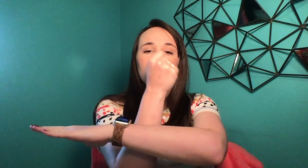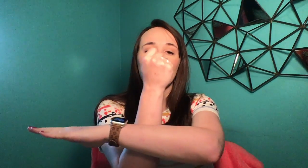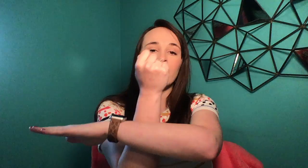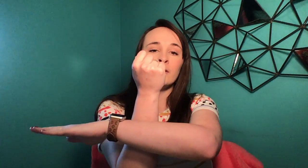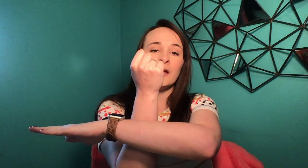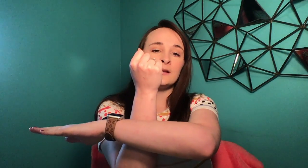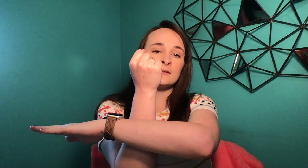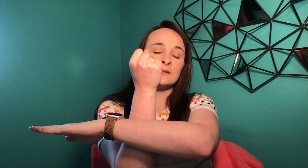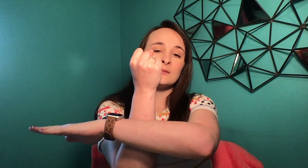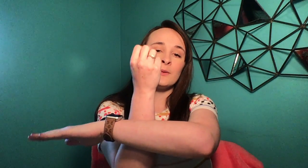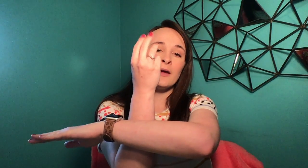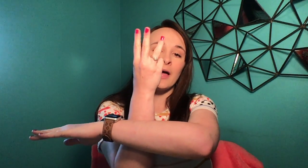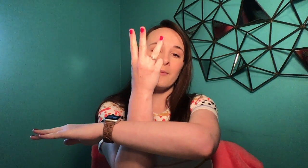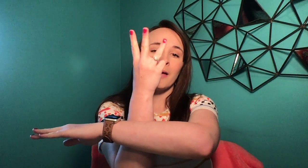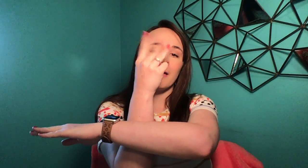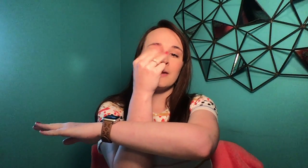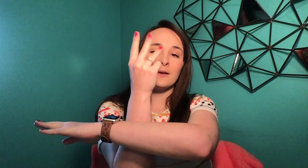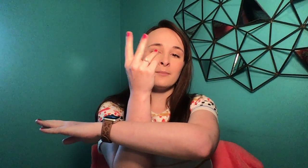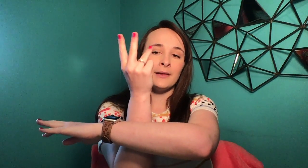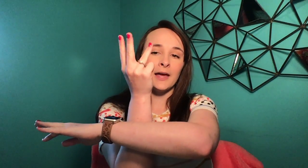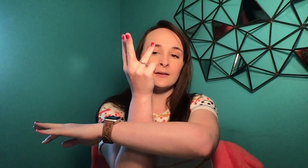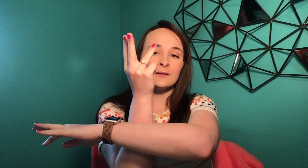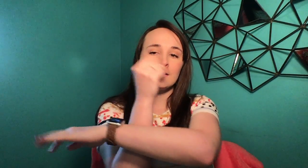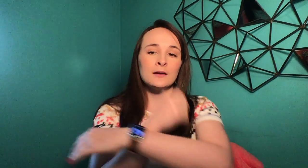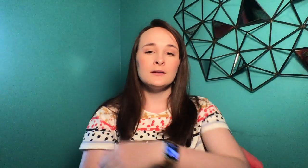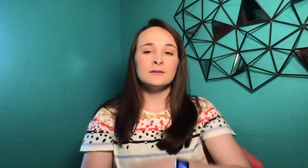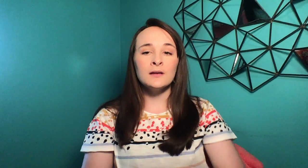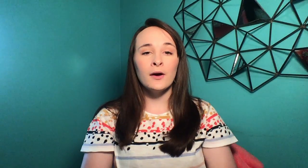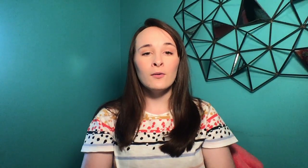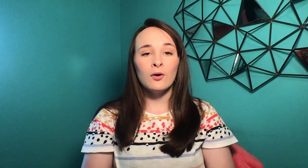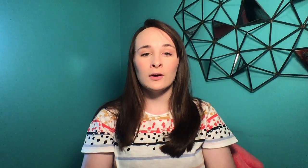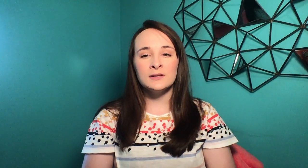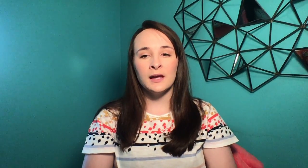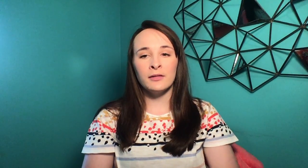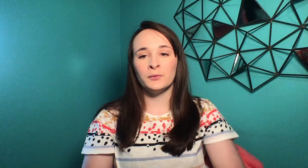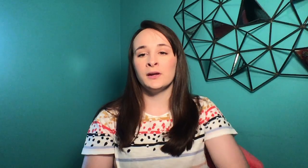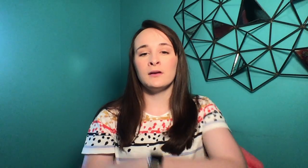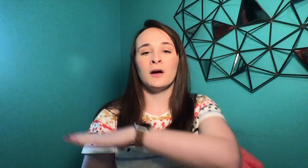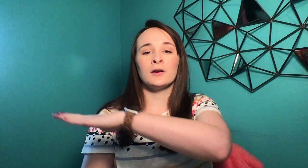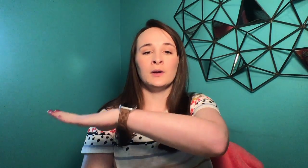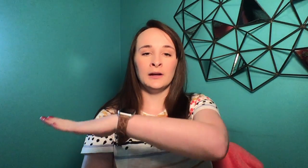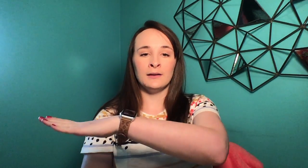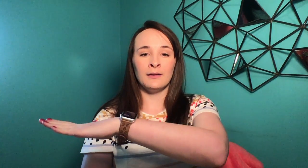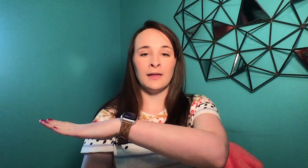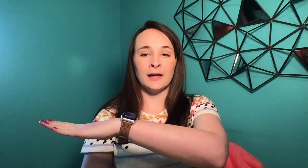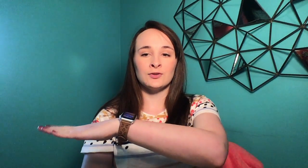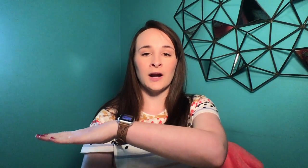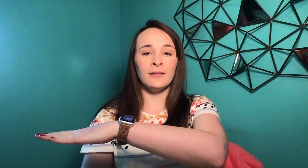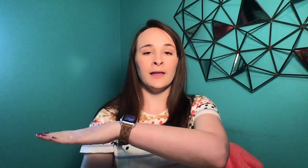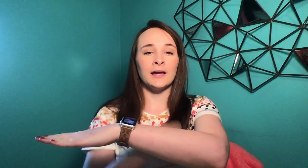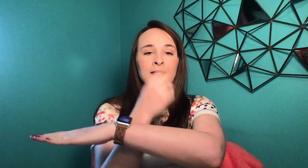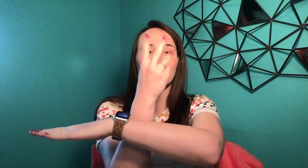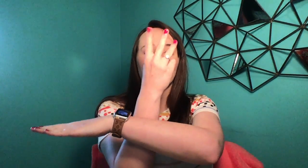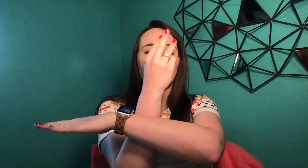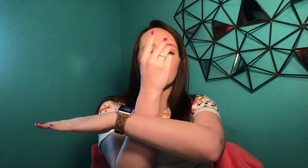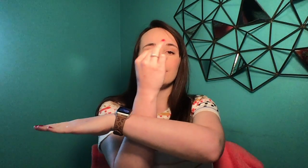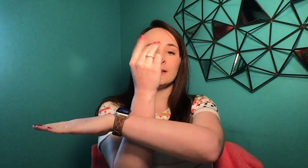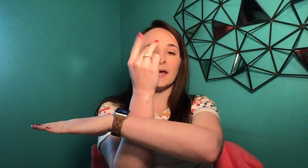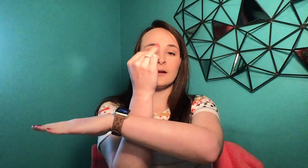your other hand, it's going to sprout up and make a plant. So on day three, God created the dry land and plants.